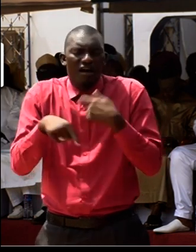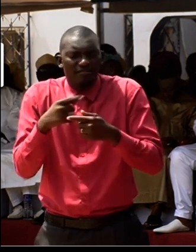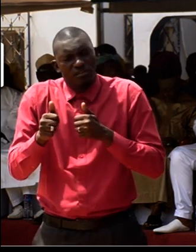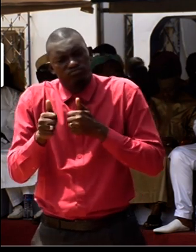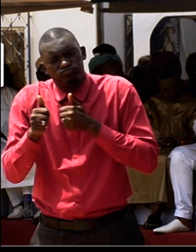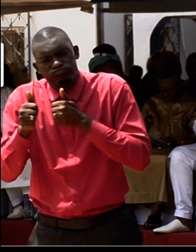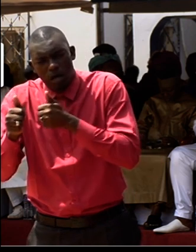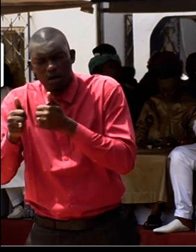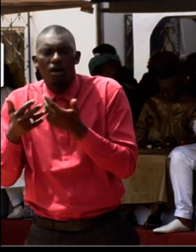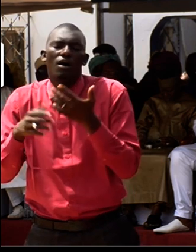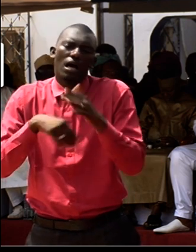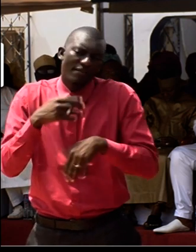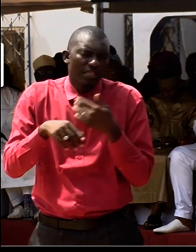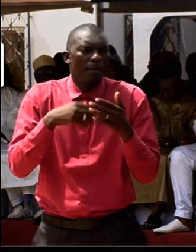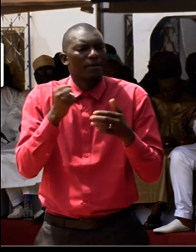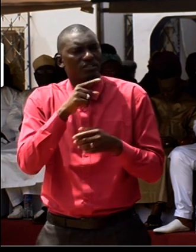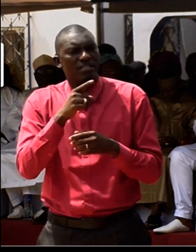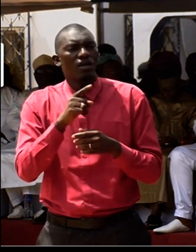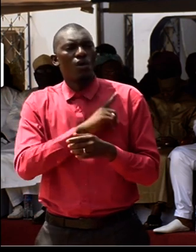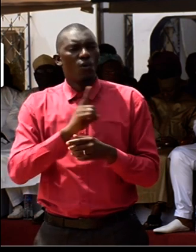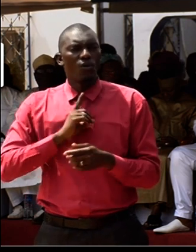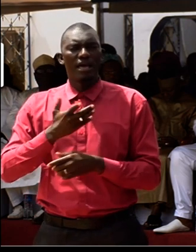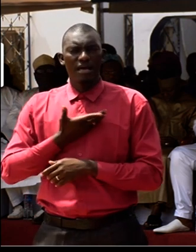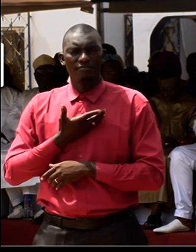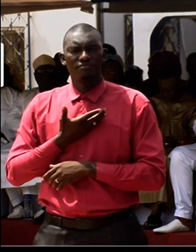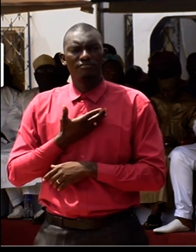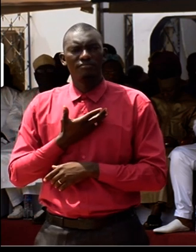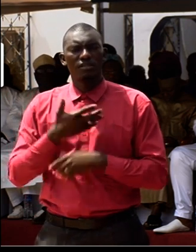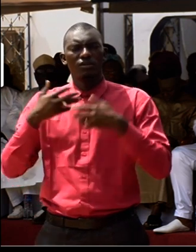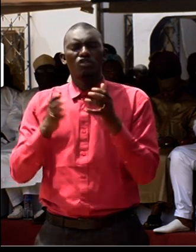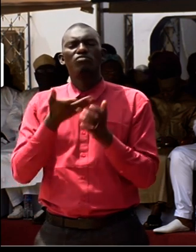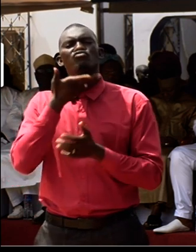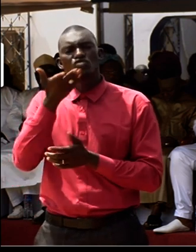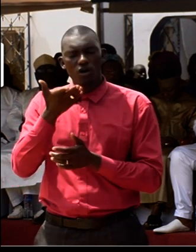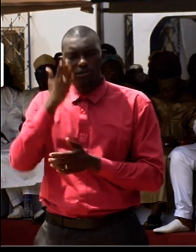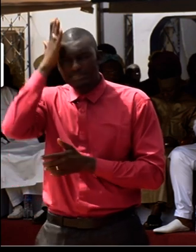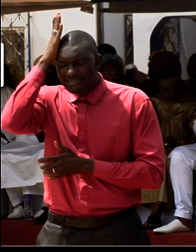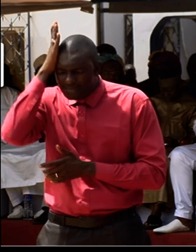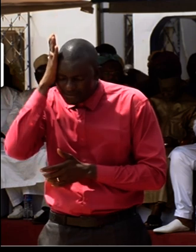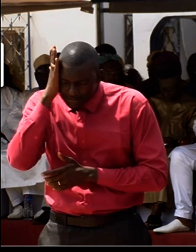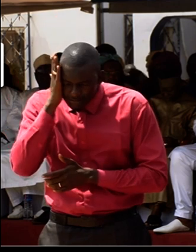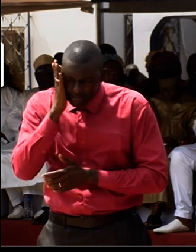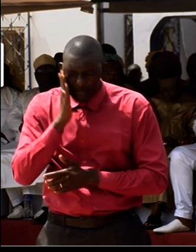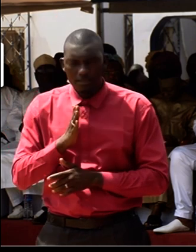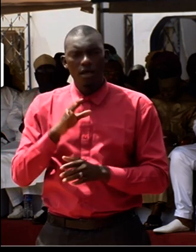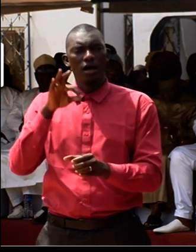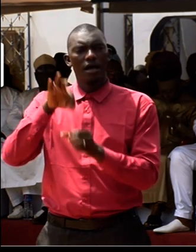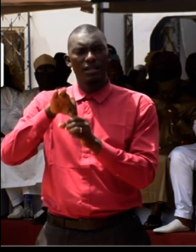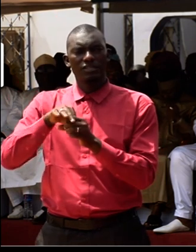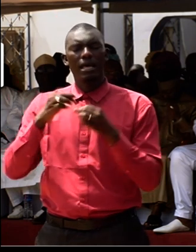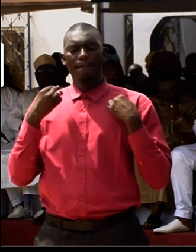as a matter of that, we had a cohort of young, determined, elected